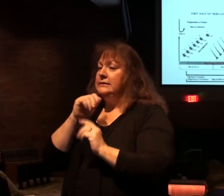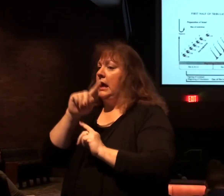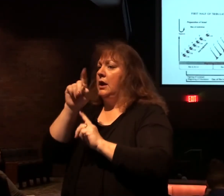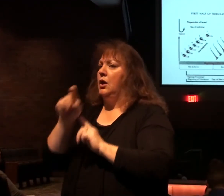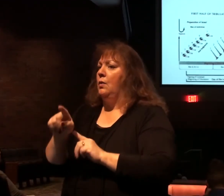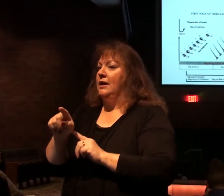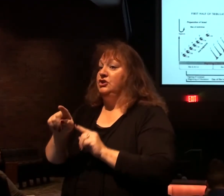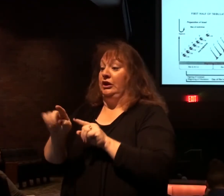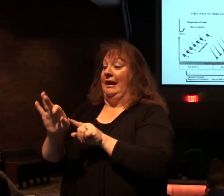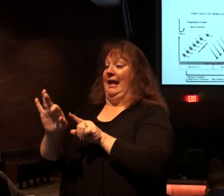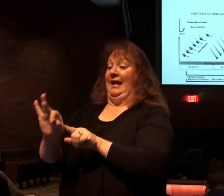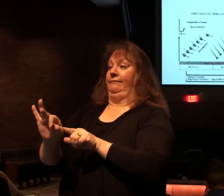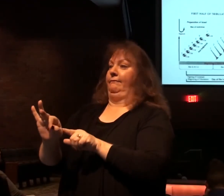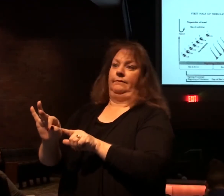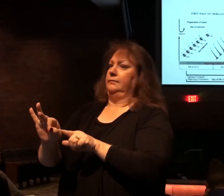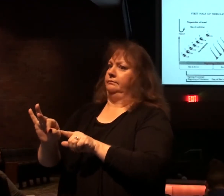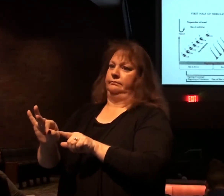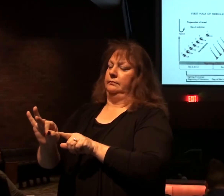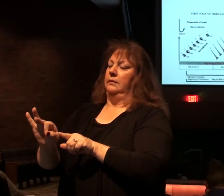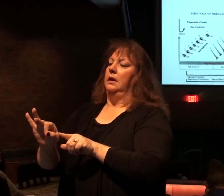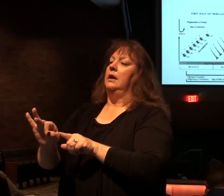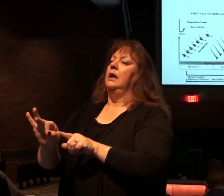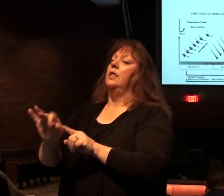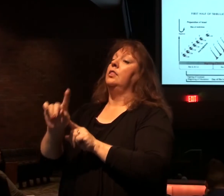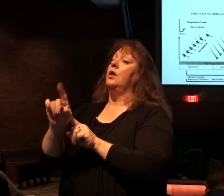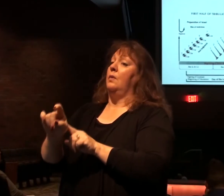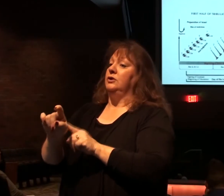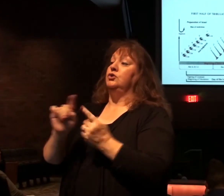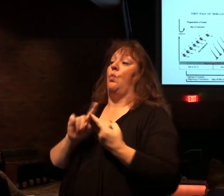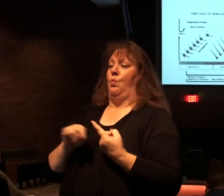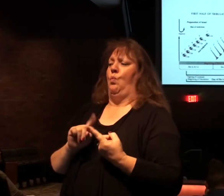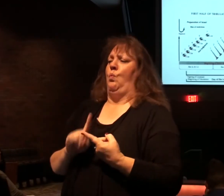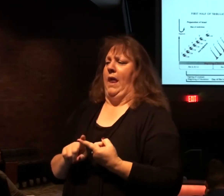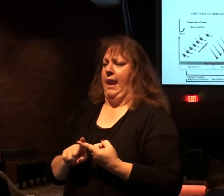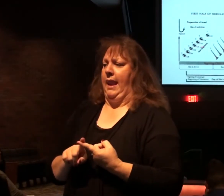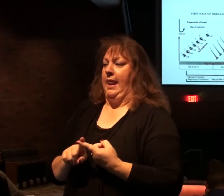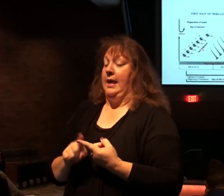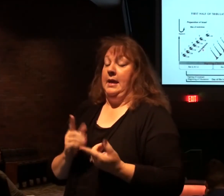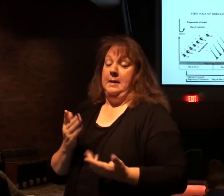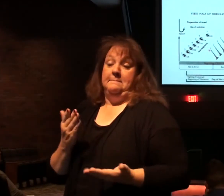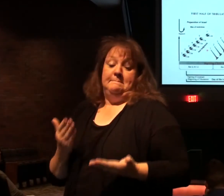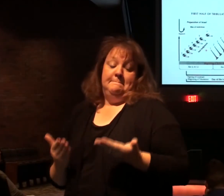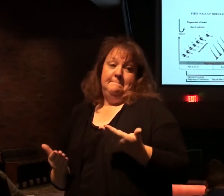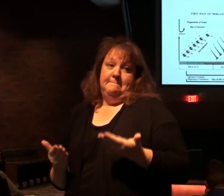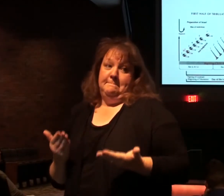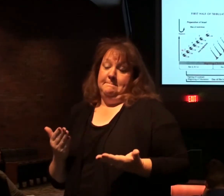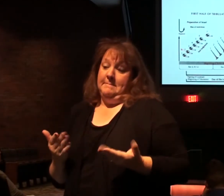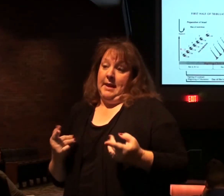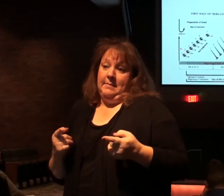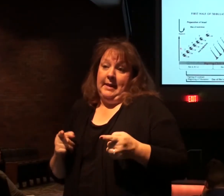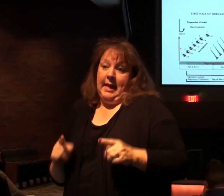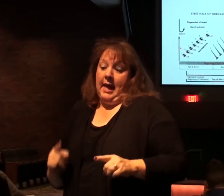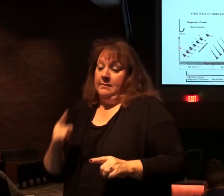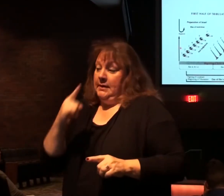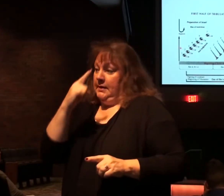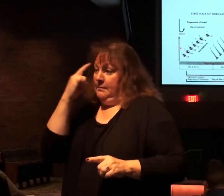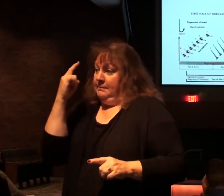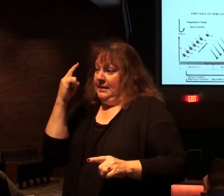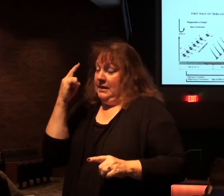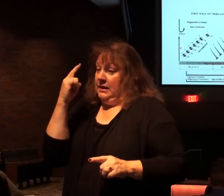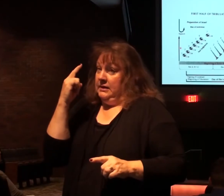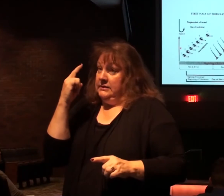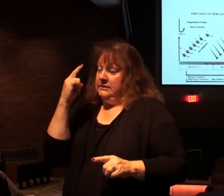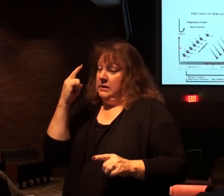of if, it's a question of when. It may be as a result of the signing